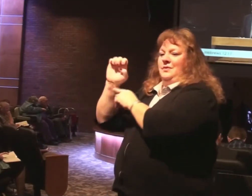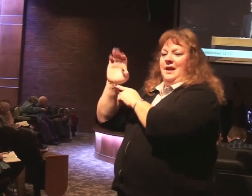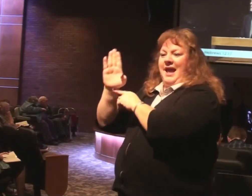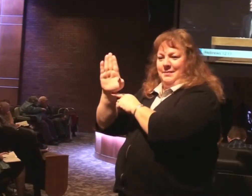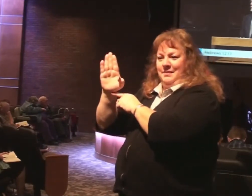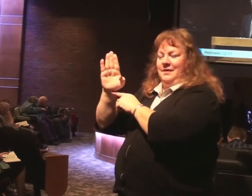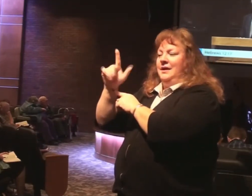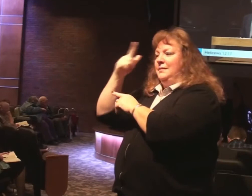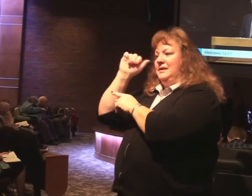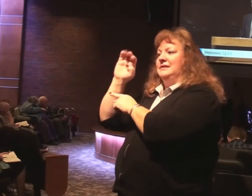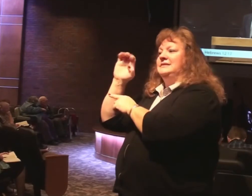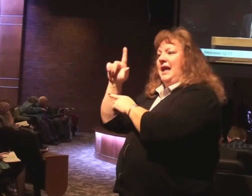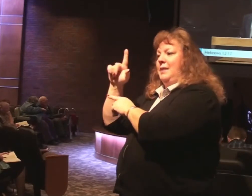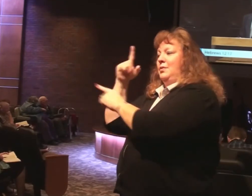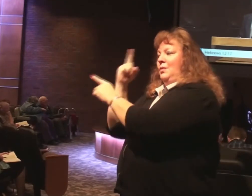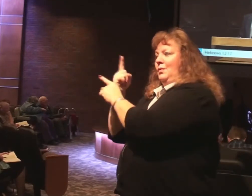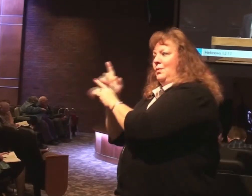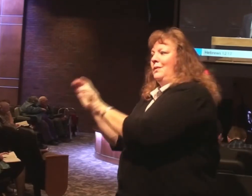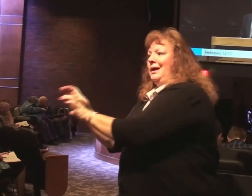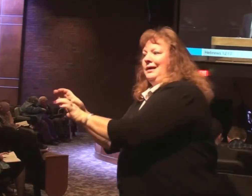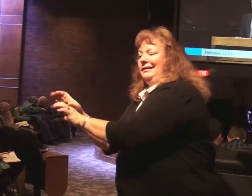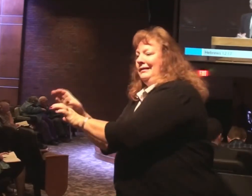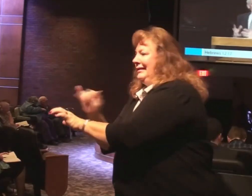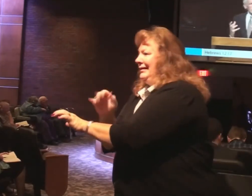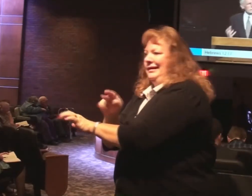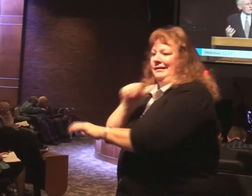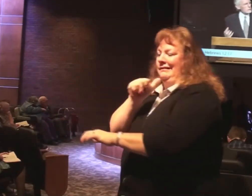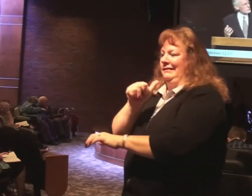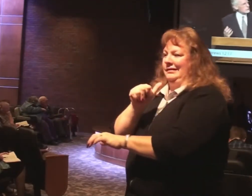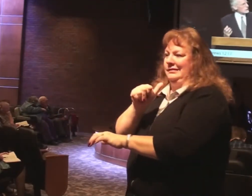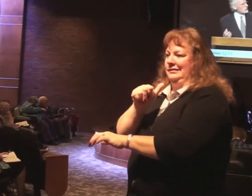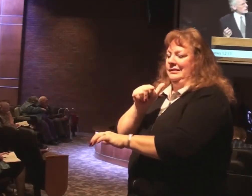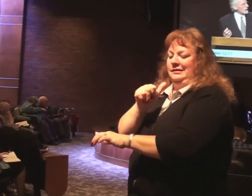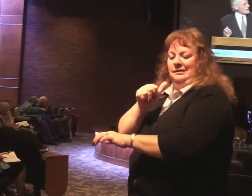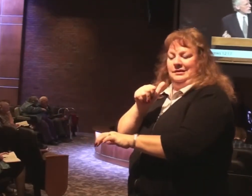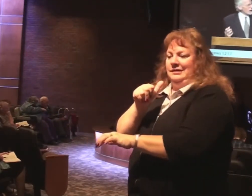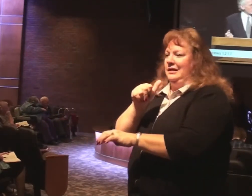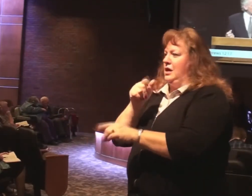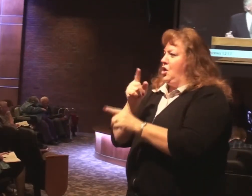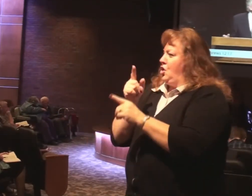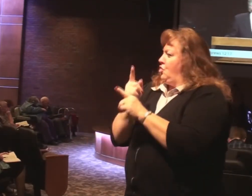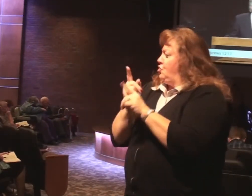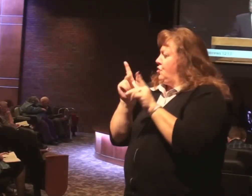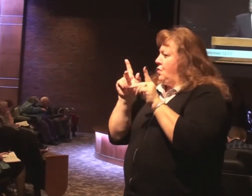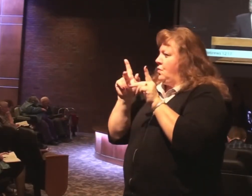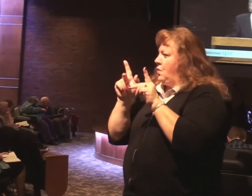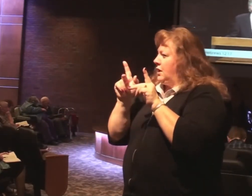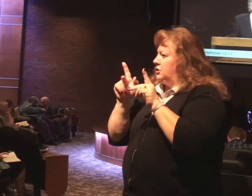Abel was righteous and he wasn't. Something about the righteous person, you just can't stand him when you're not a righteous person.